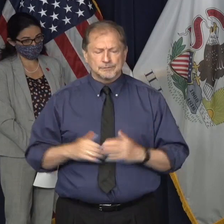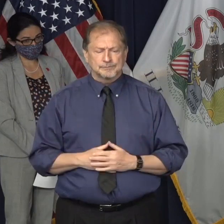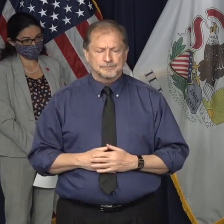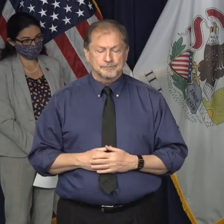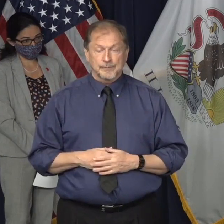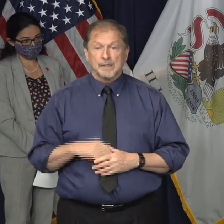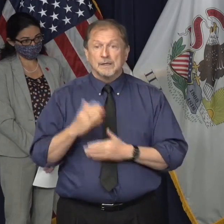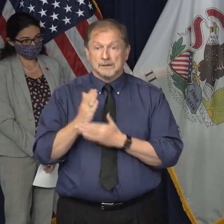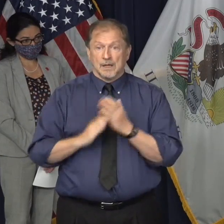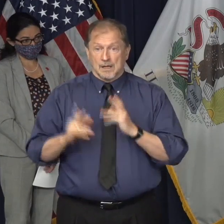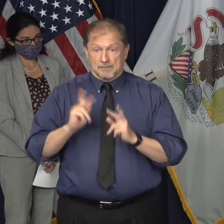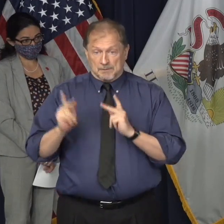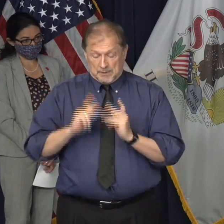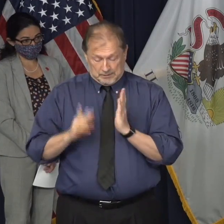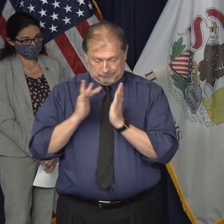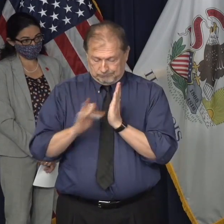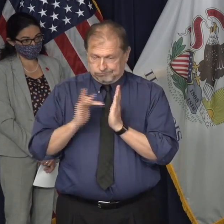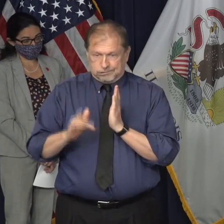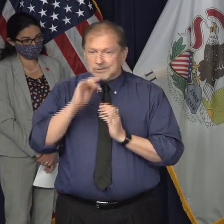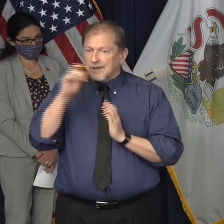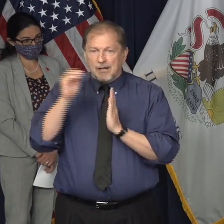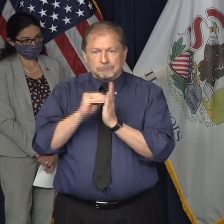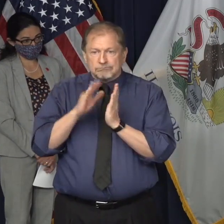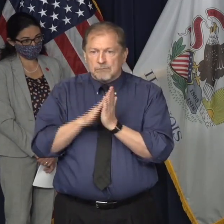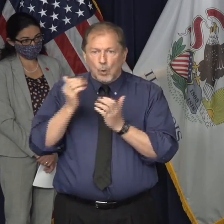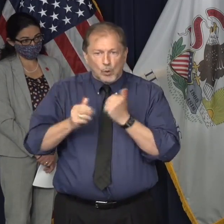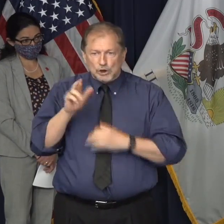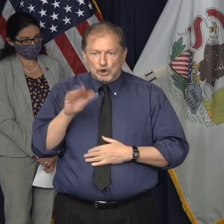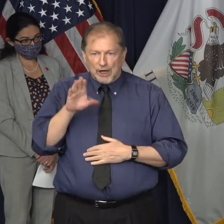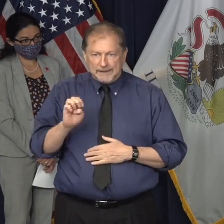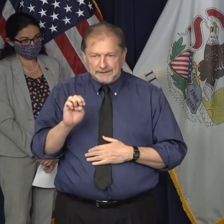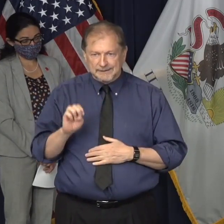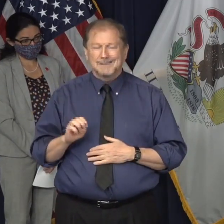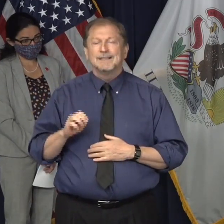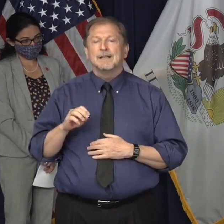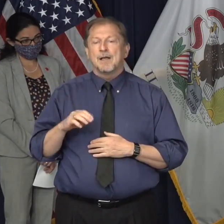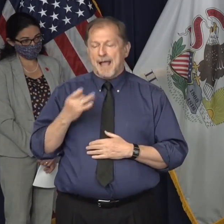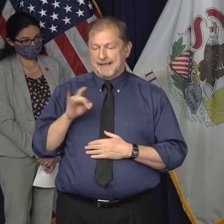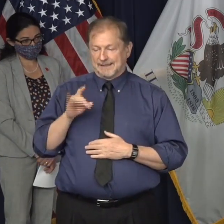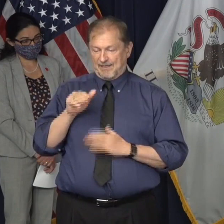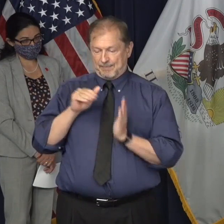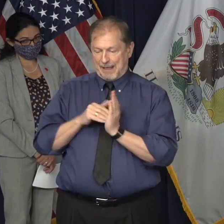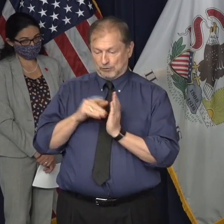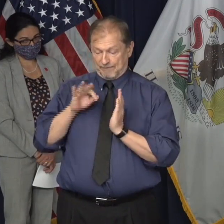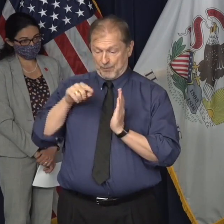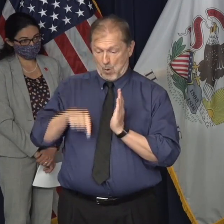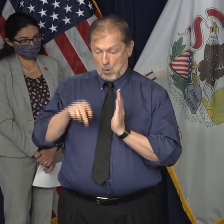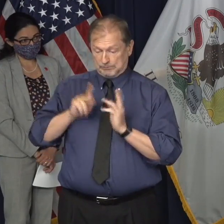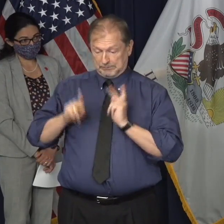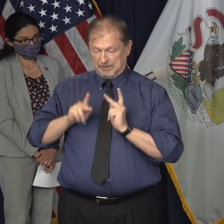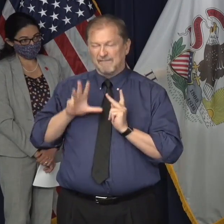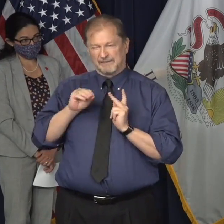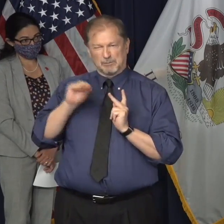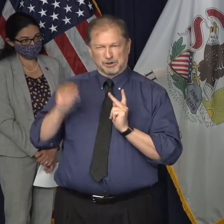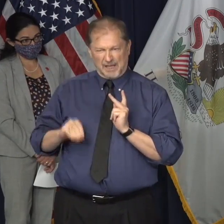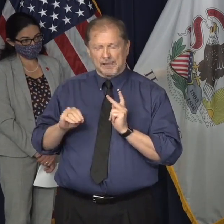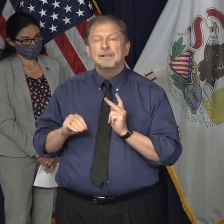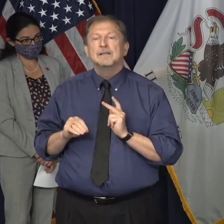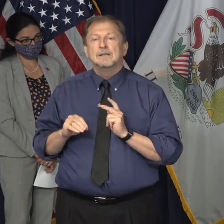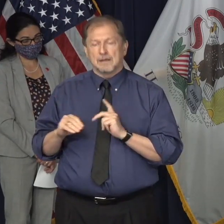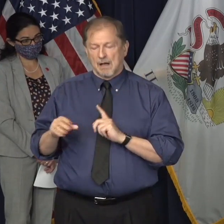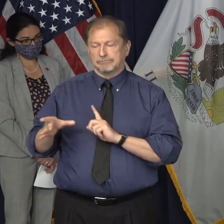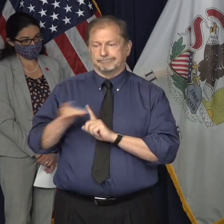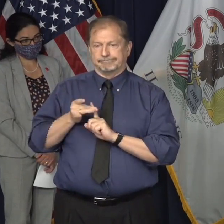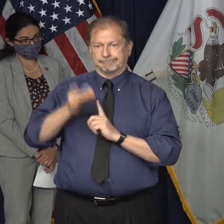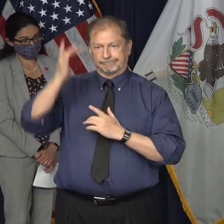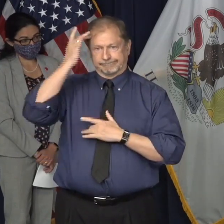race blank on their forms, about 18,000 tested positive for the virus. That's 10 percent.